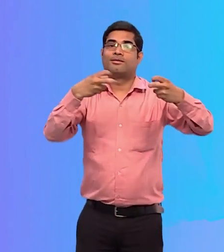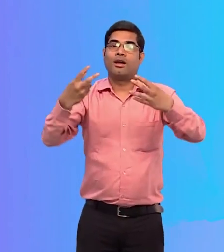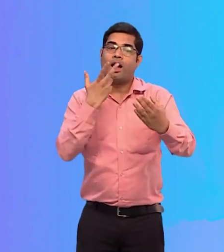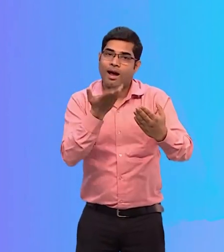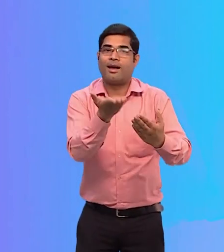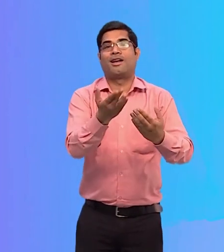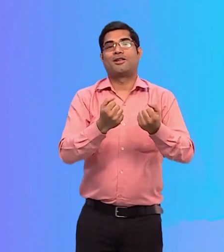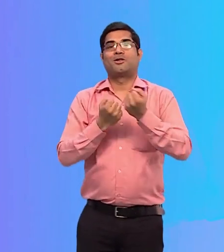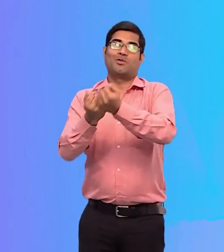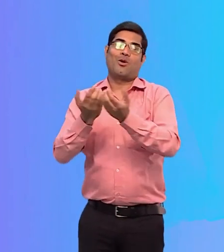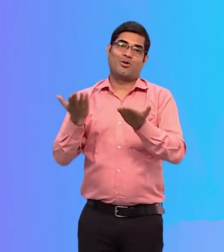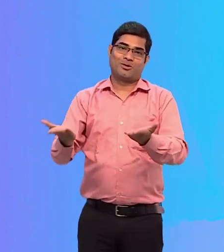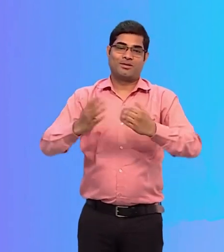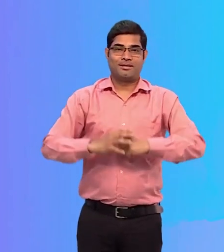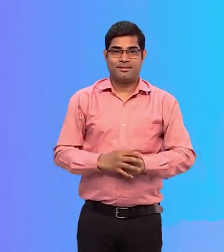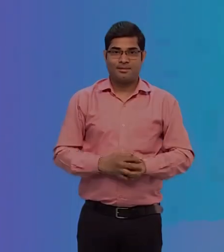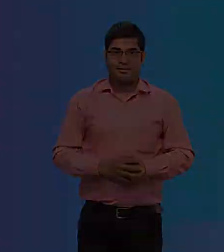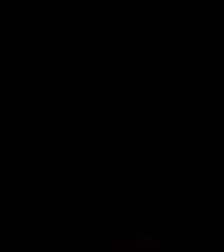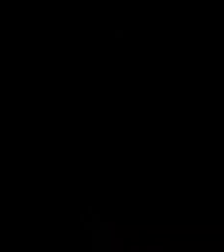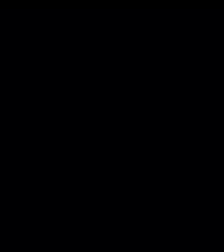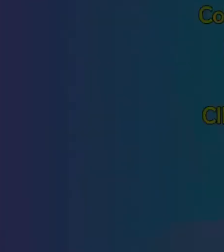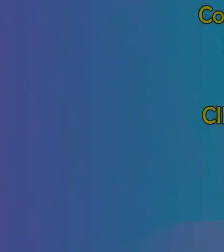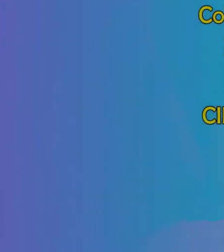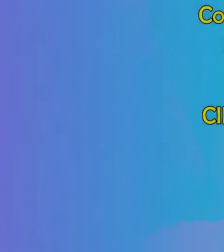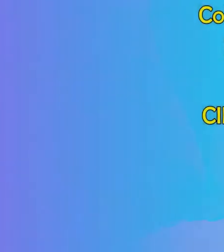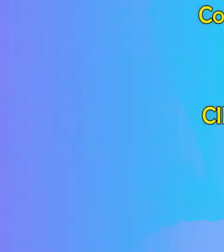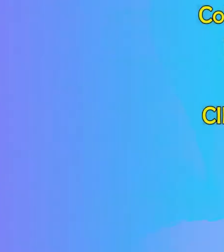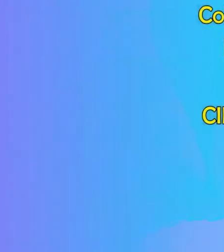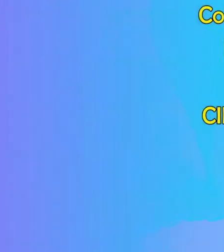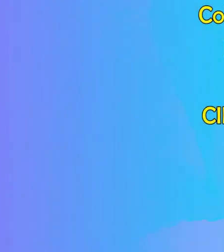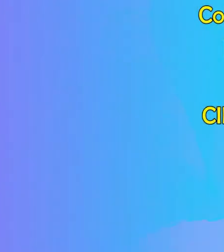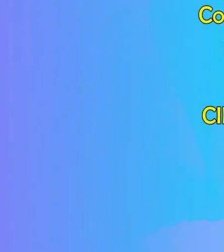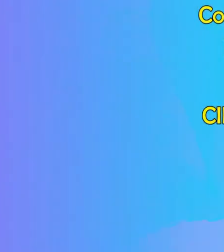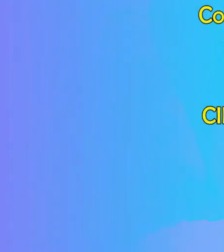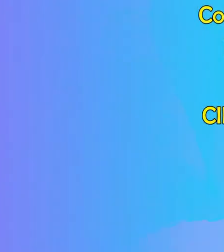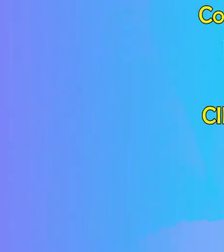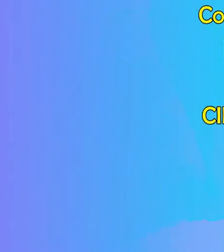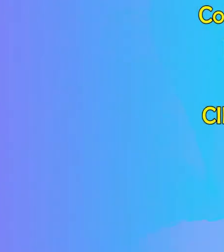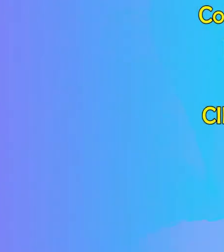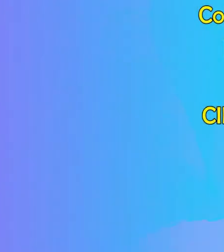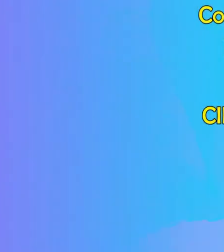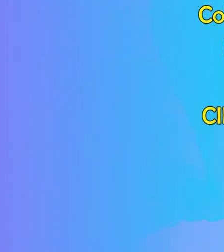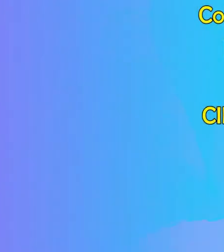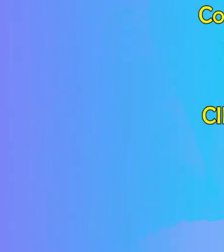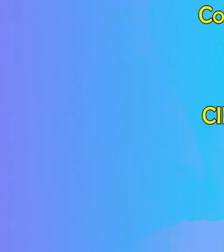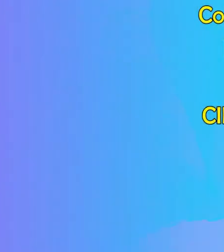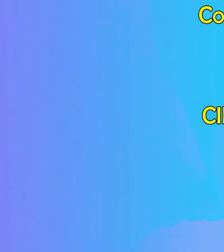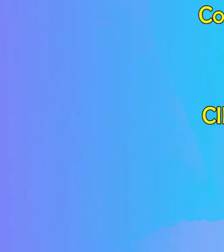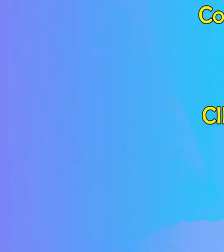not